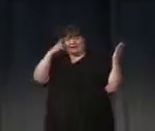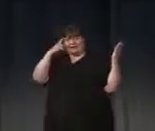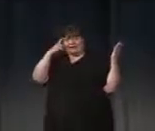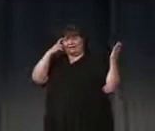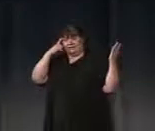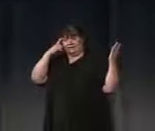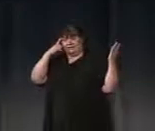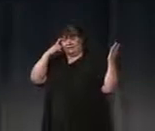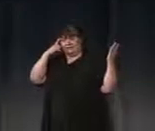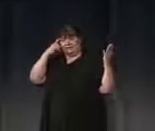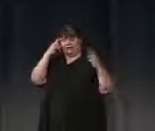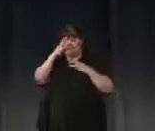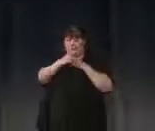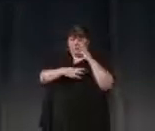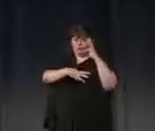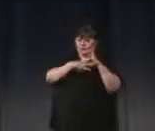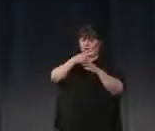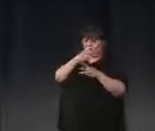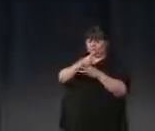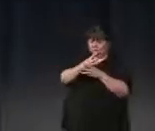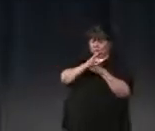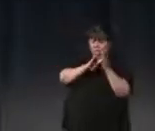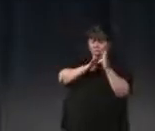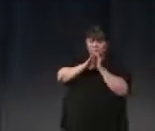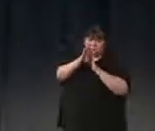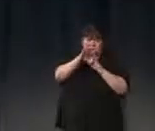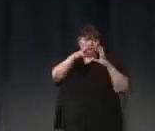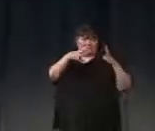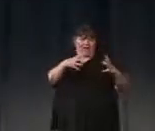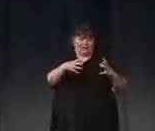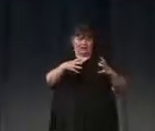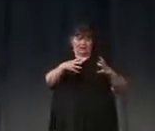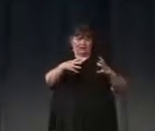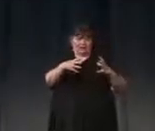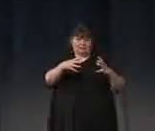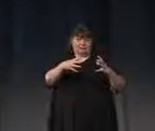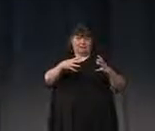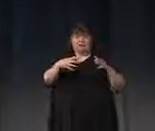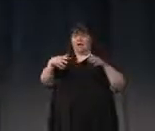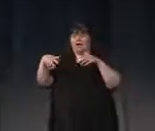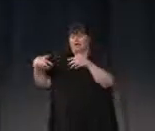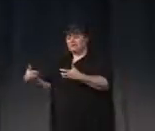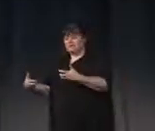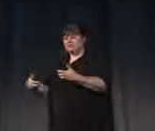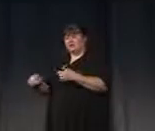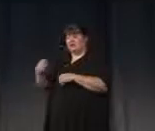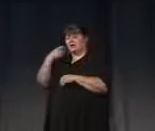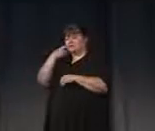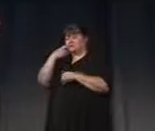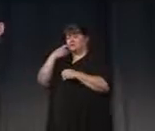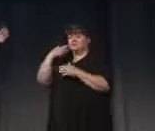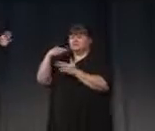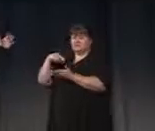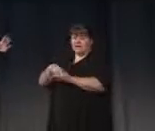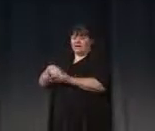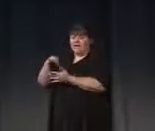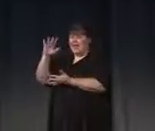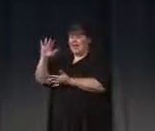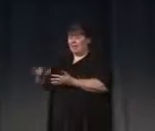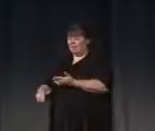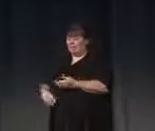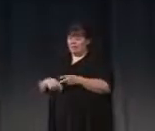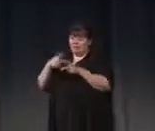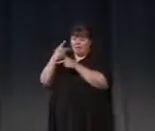and then it's scaling all the way up to the planet. Chronic conditions, obesity, epidemic, addiction, debt, back up to market